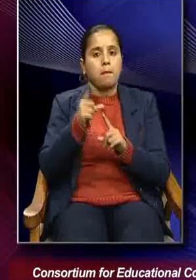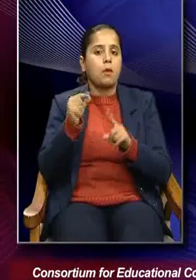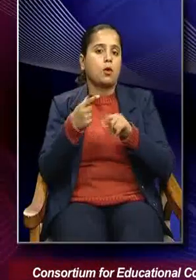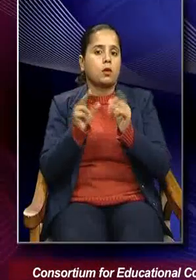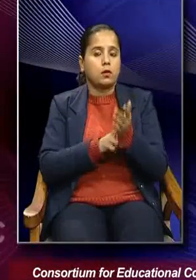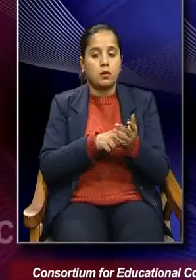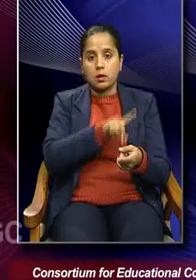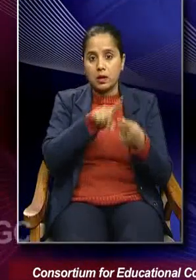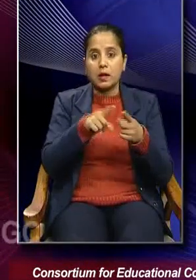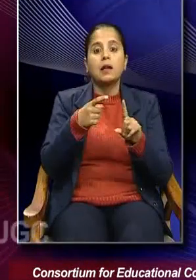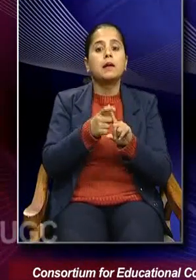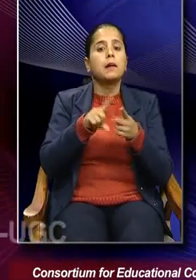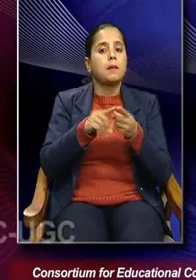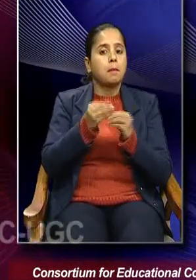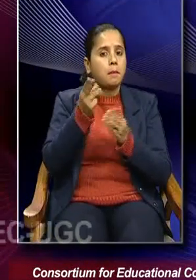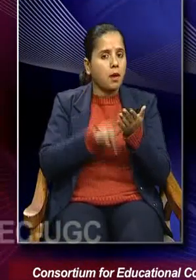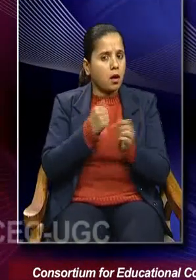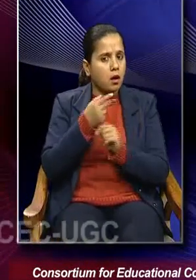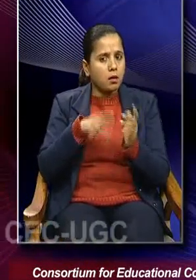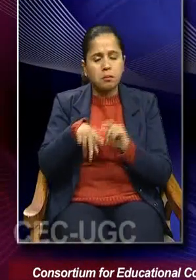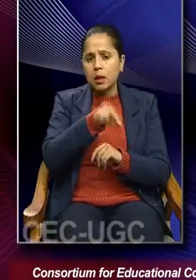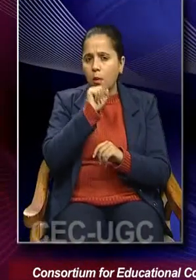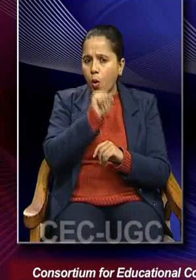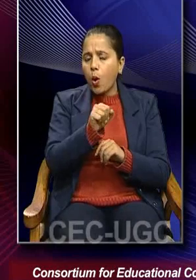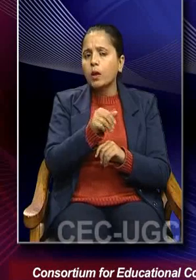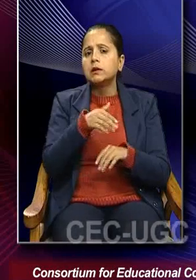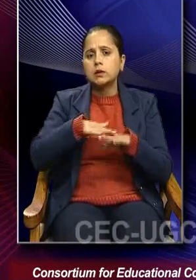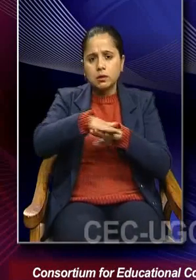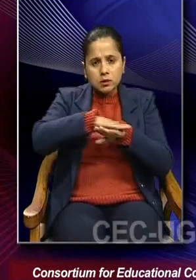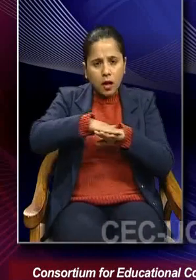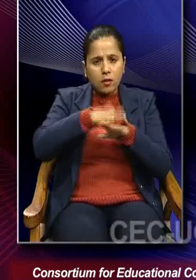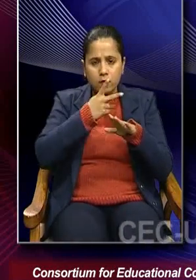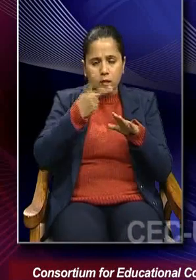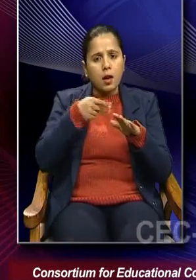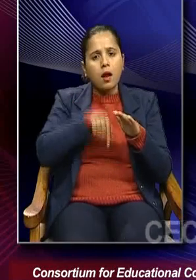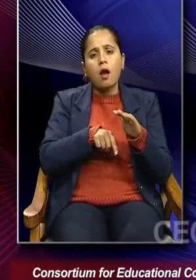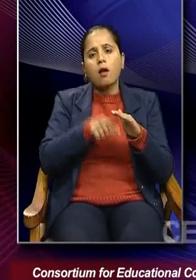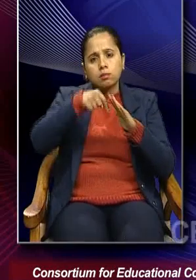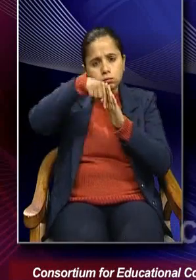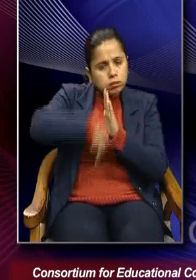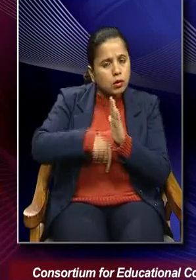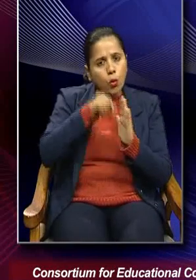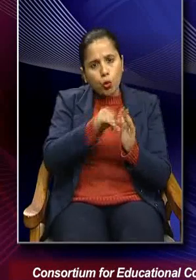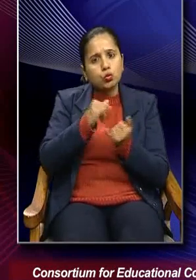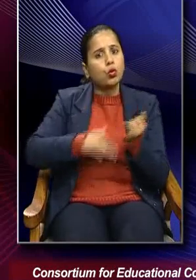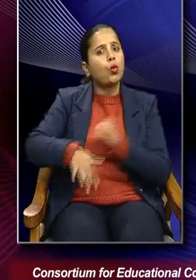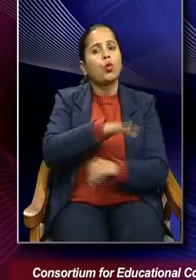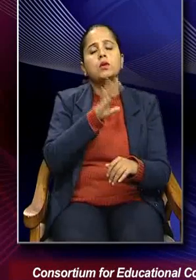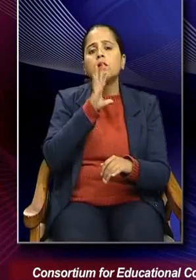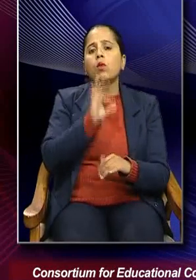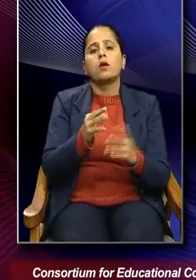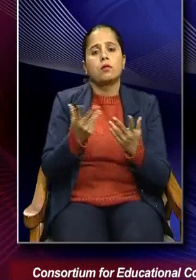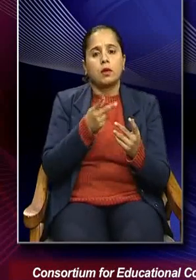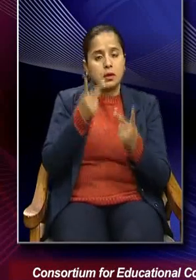debunking motive looks beyond the surface understanding of social reality. It says,